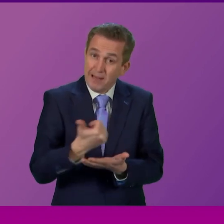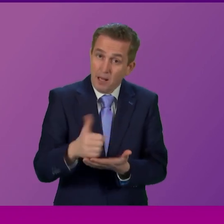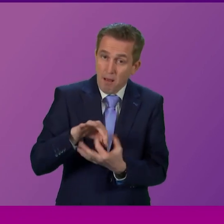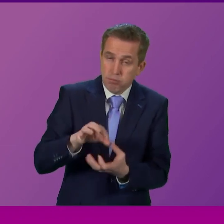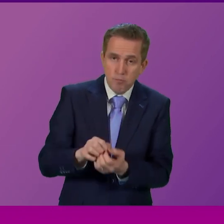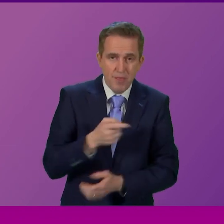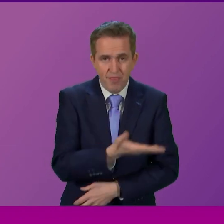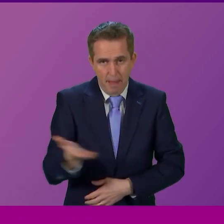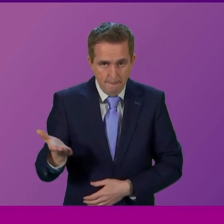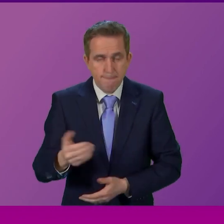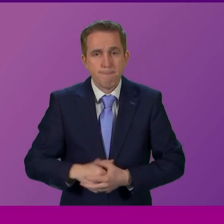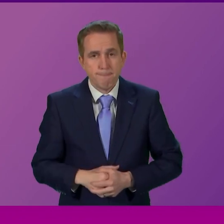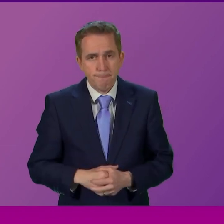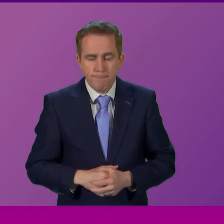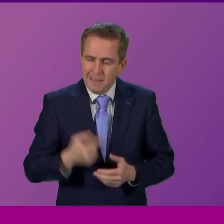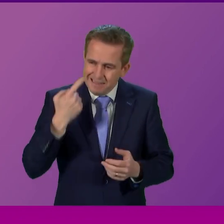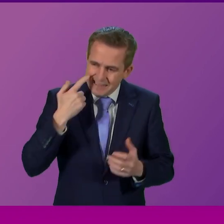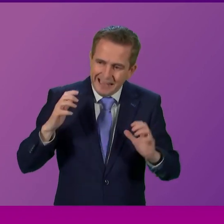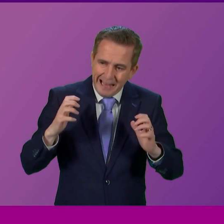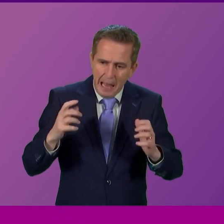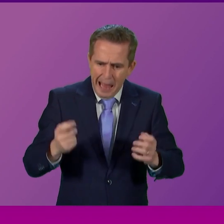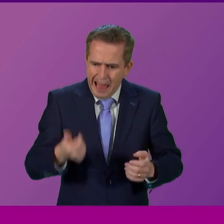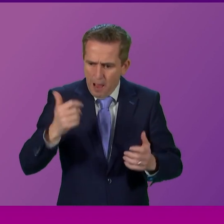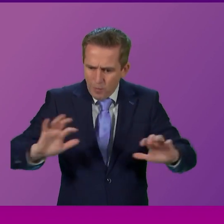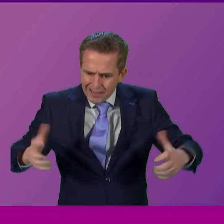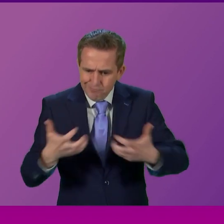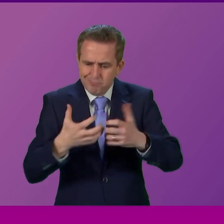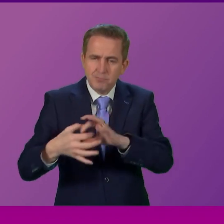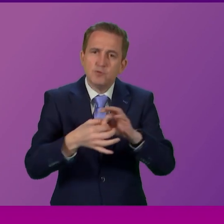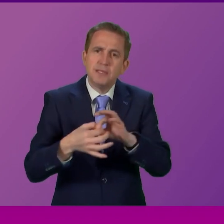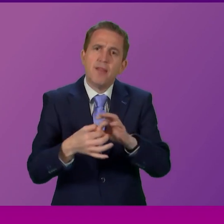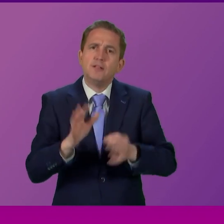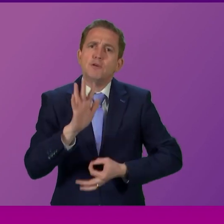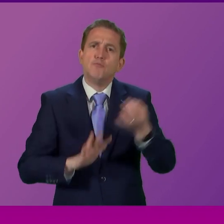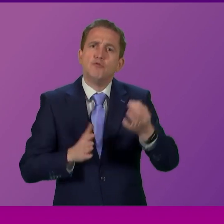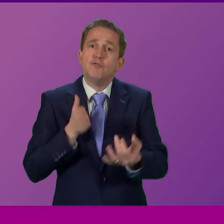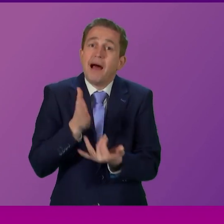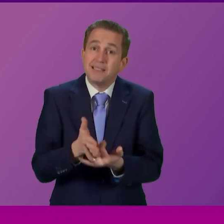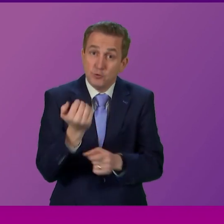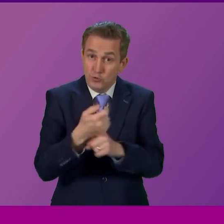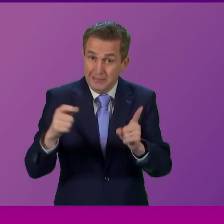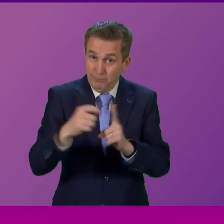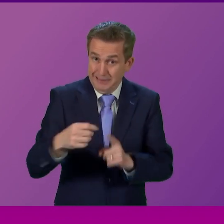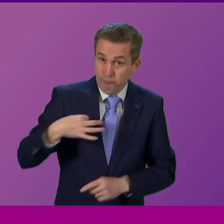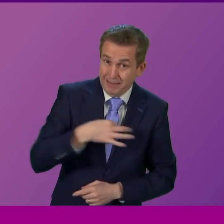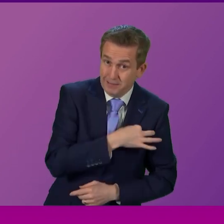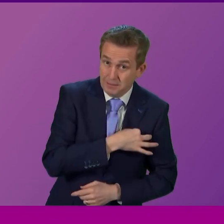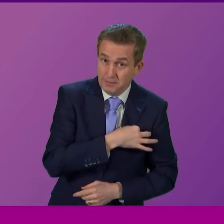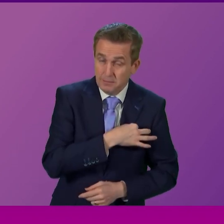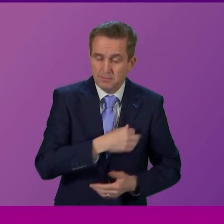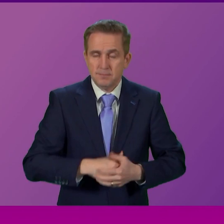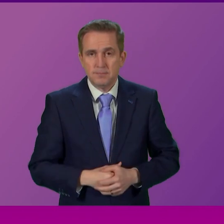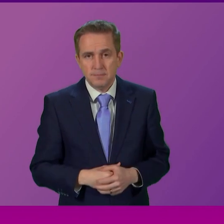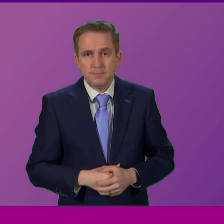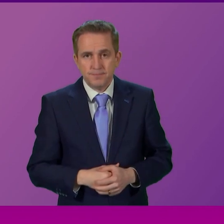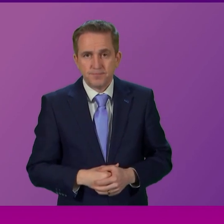BMA about what more we can do to work collaboratively together to improve access to GP practices but let me make it clear let me end